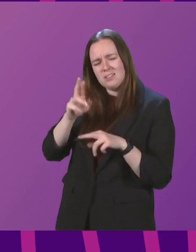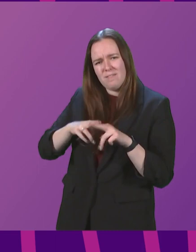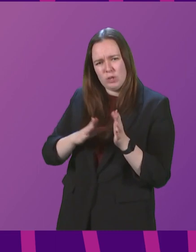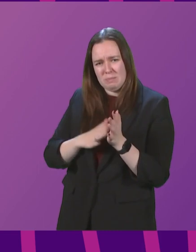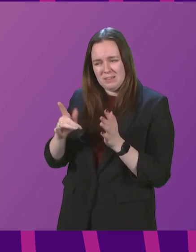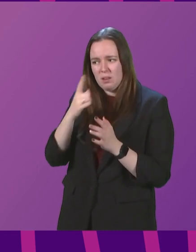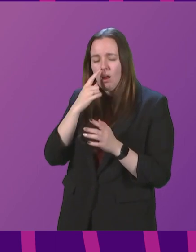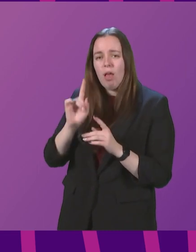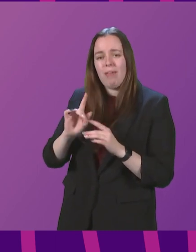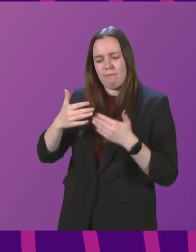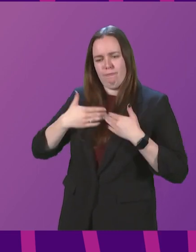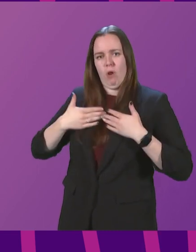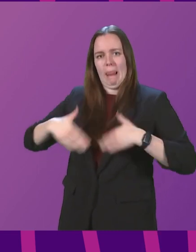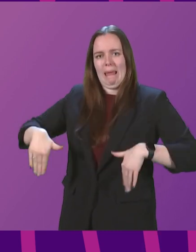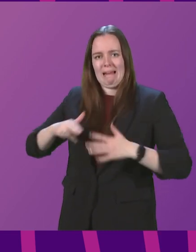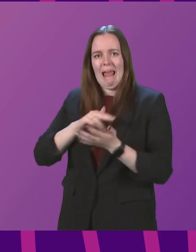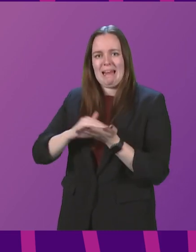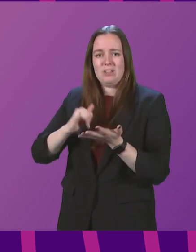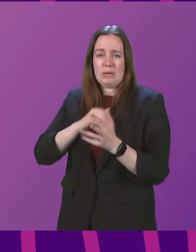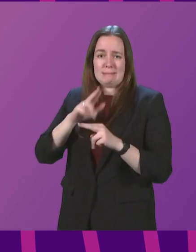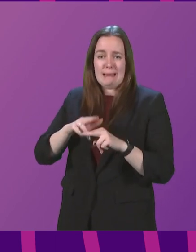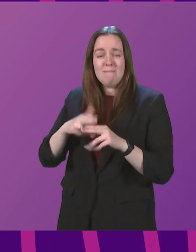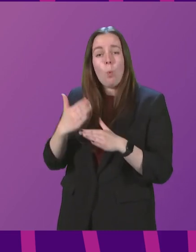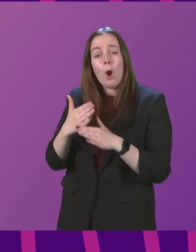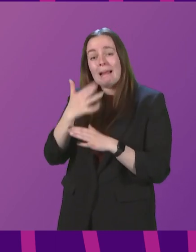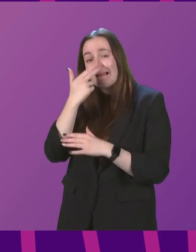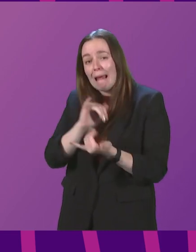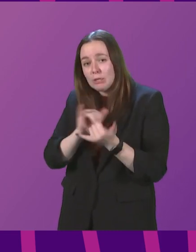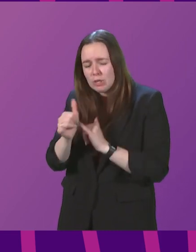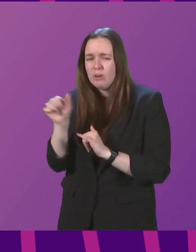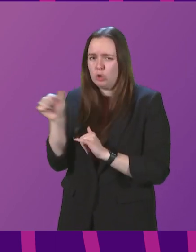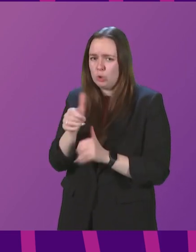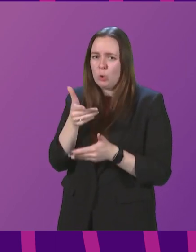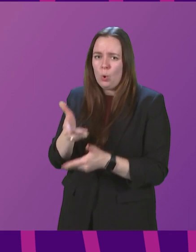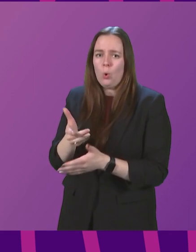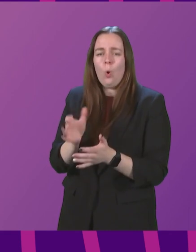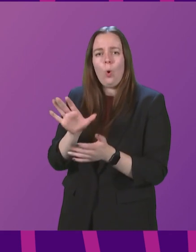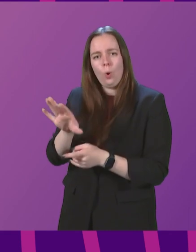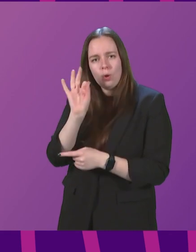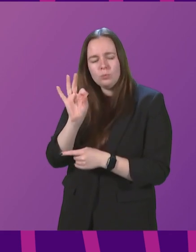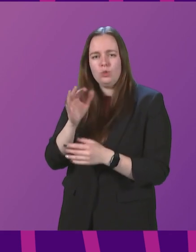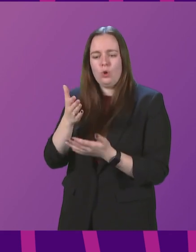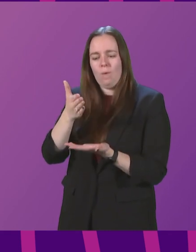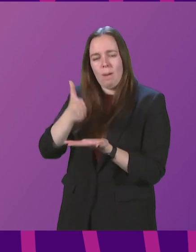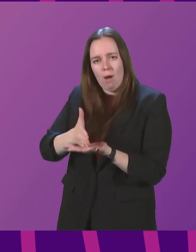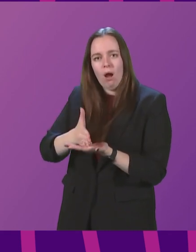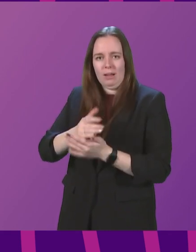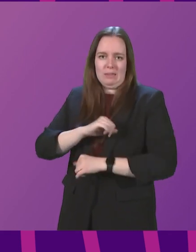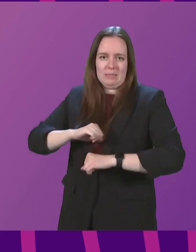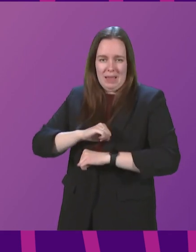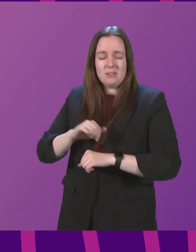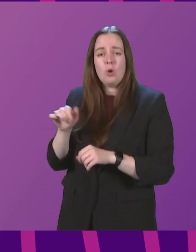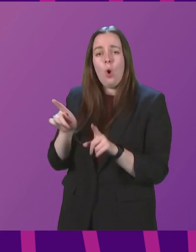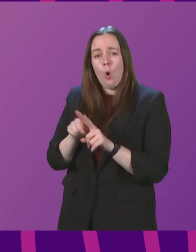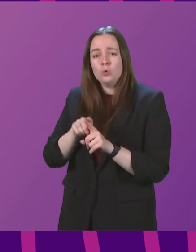frontline NHS staff working night shifts should always be given the option of a parking space? And secondly, will she today agree to a national review